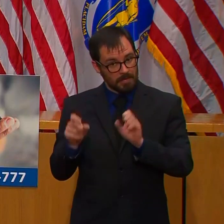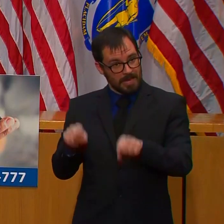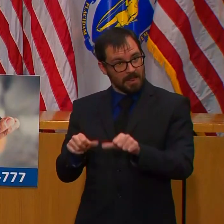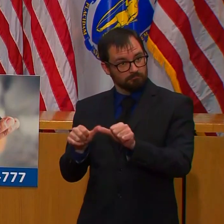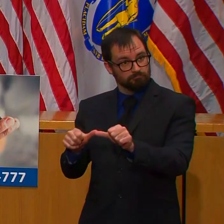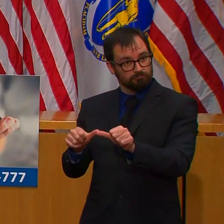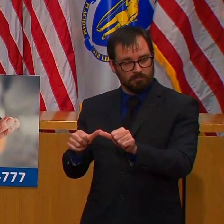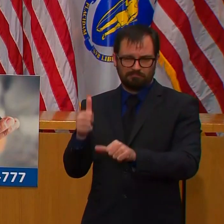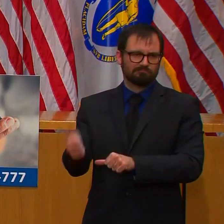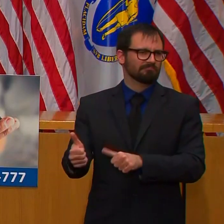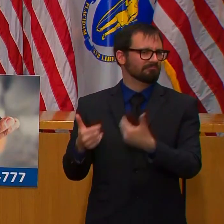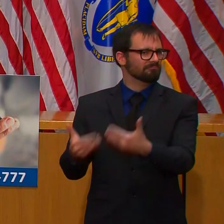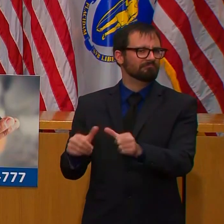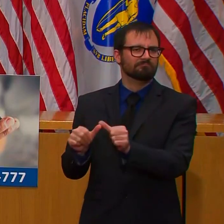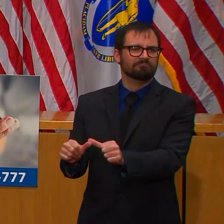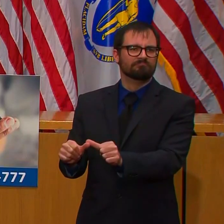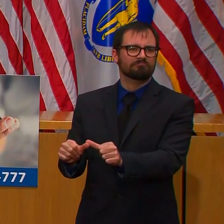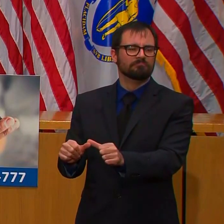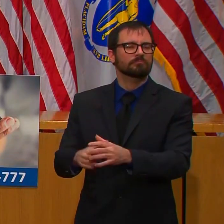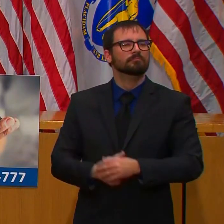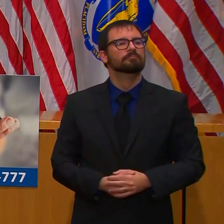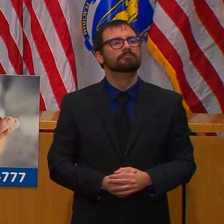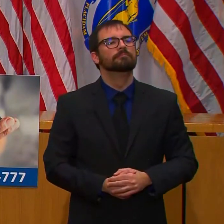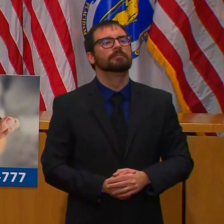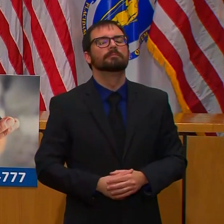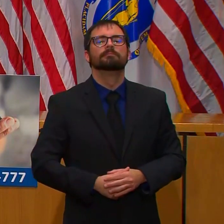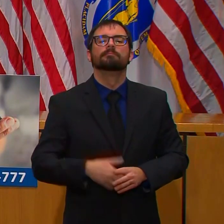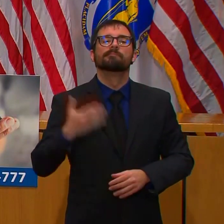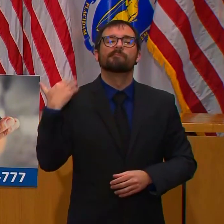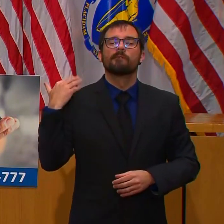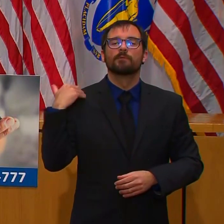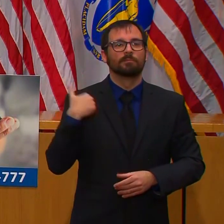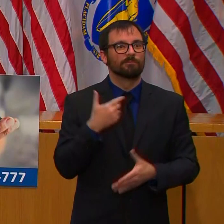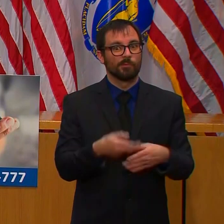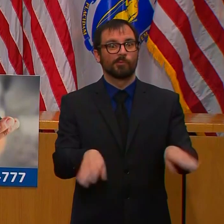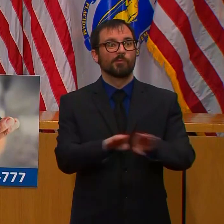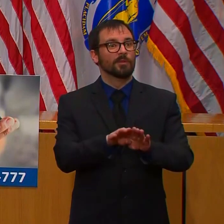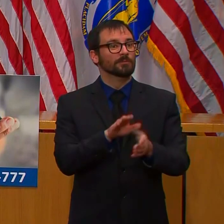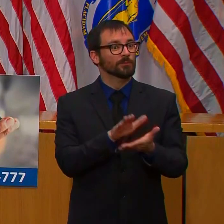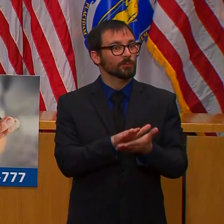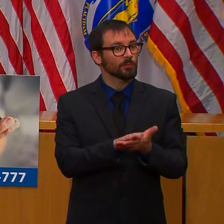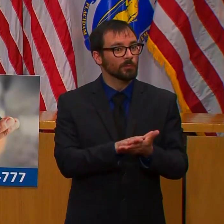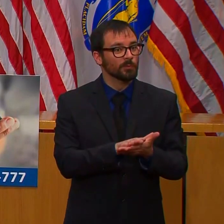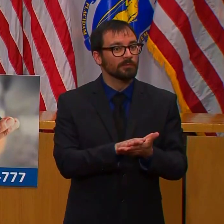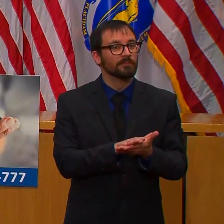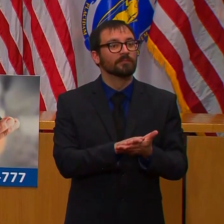Excuse me, the closure of school and non-emergency child care programs through May 4th.